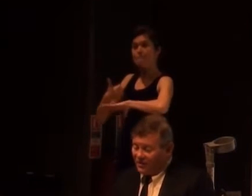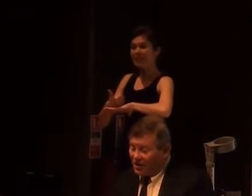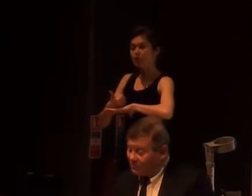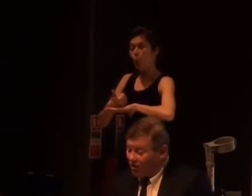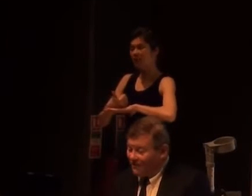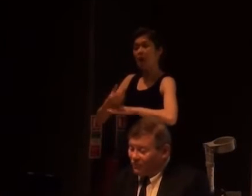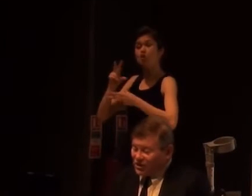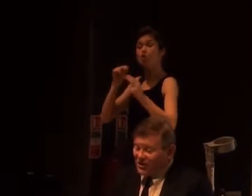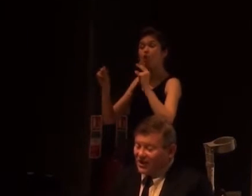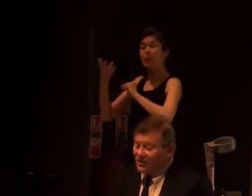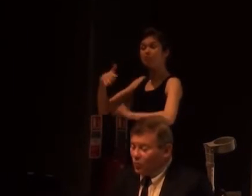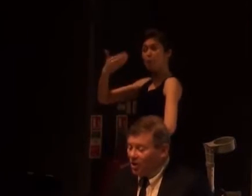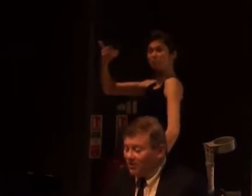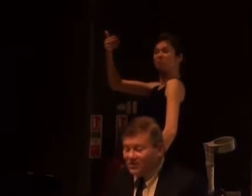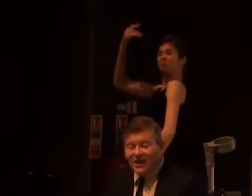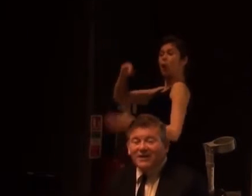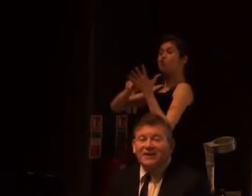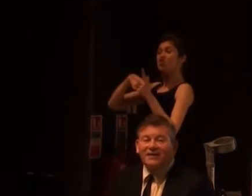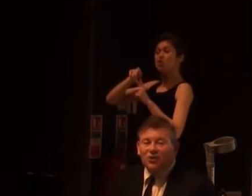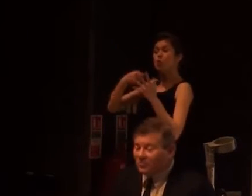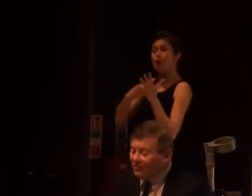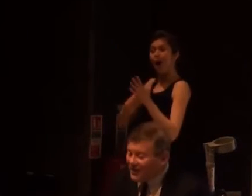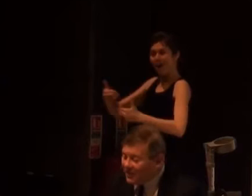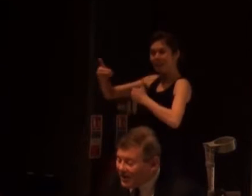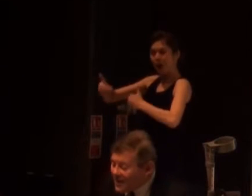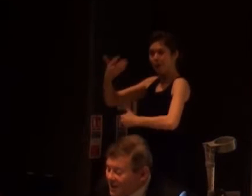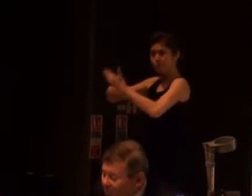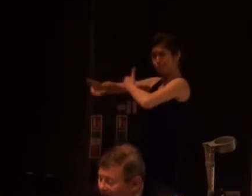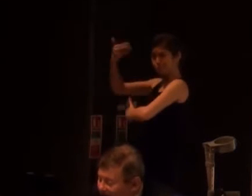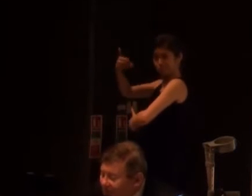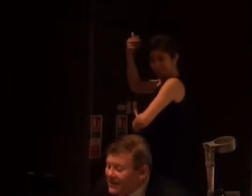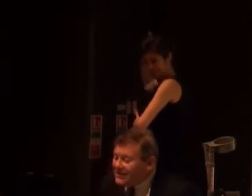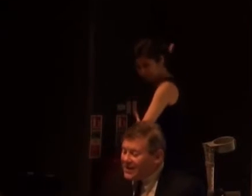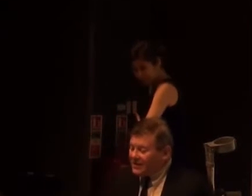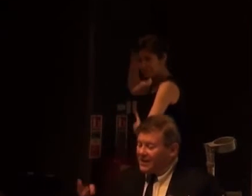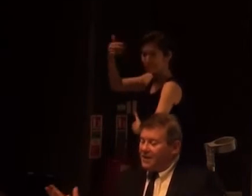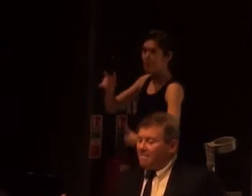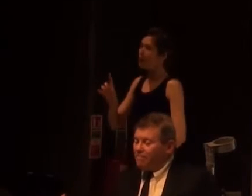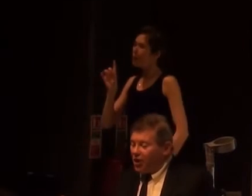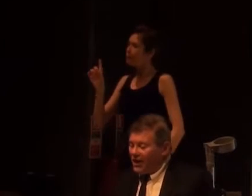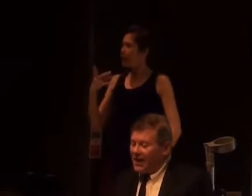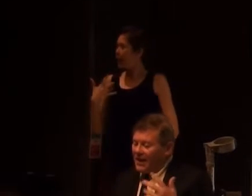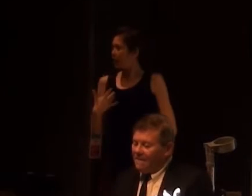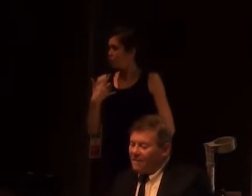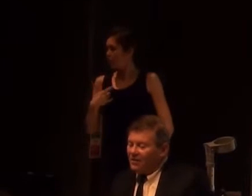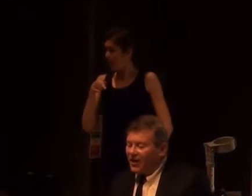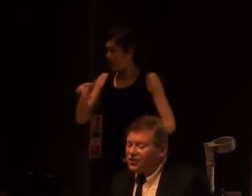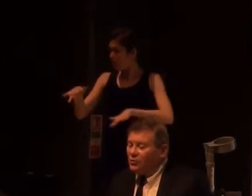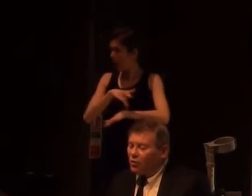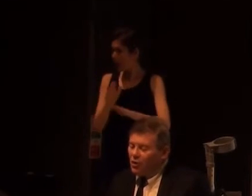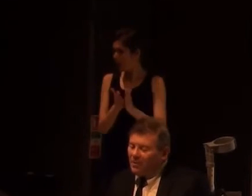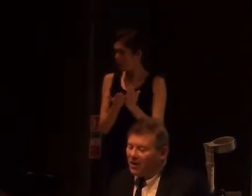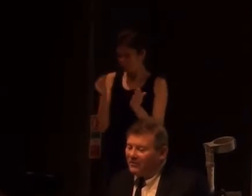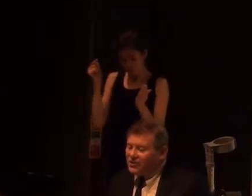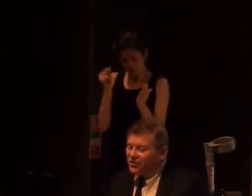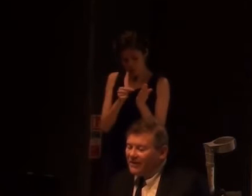his monarch, which in the end didn't work, because he had his head chopped off anyway. But he did bring in things